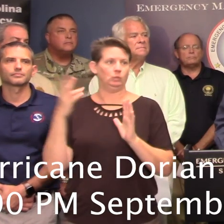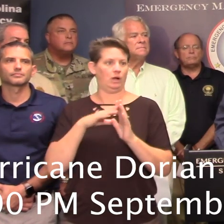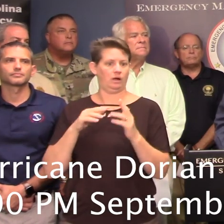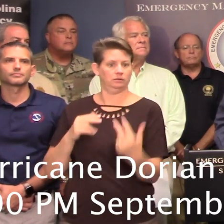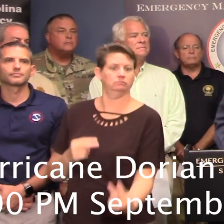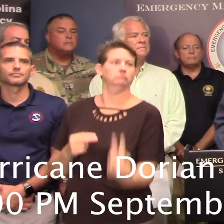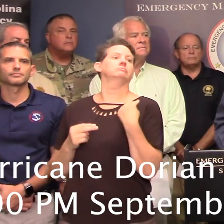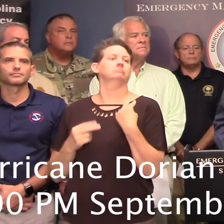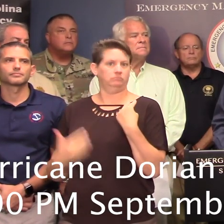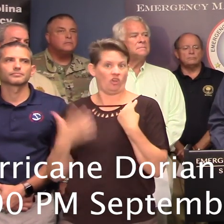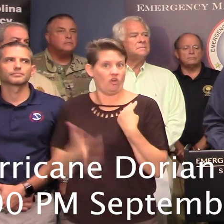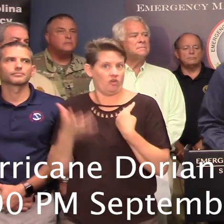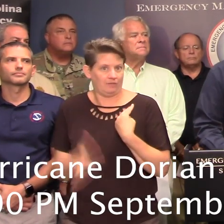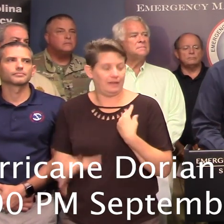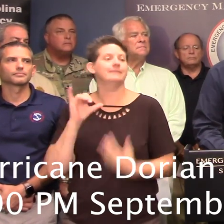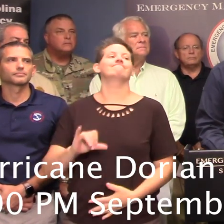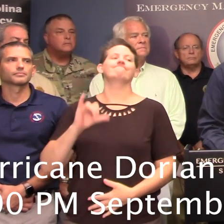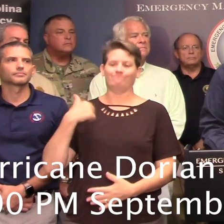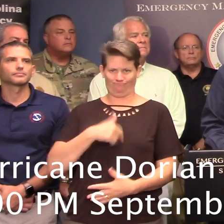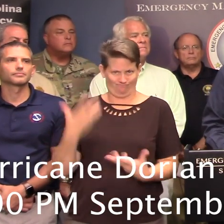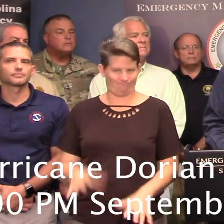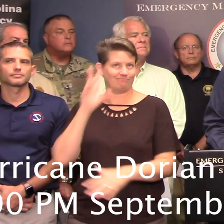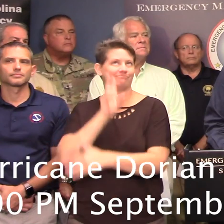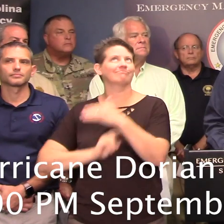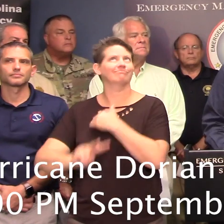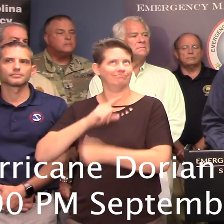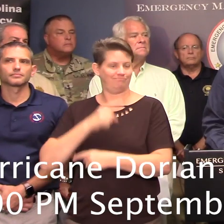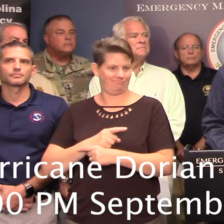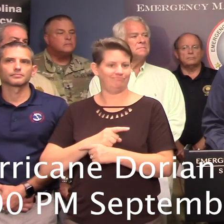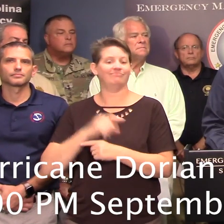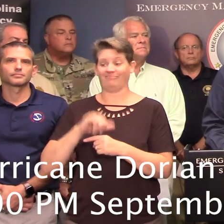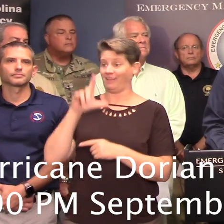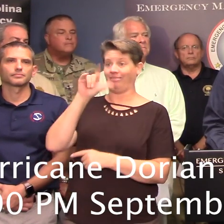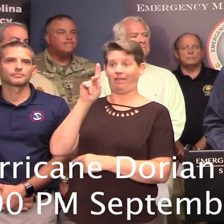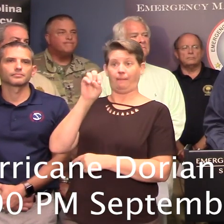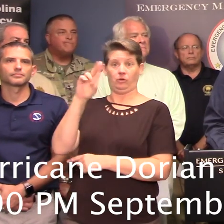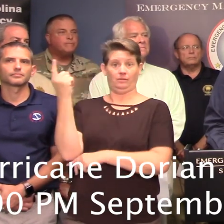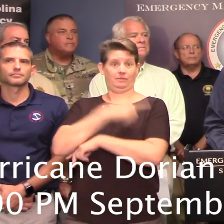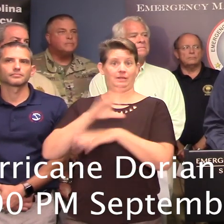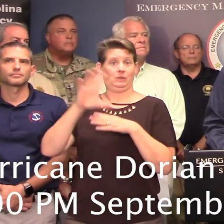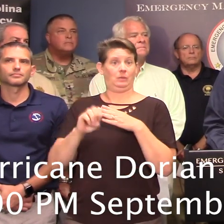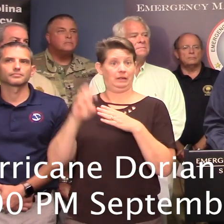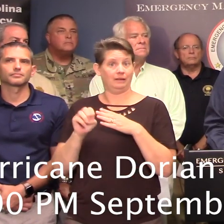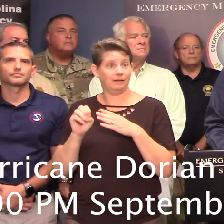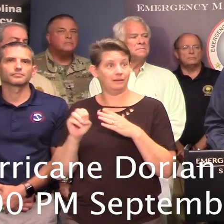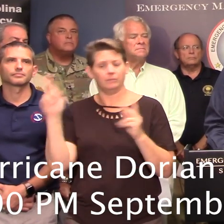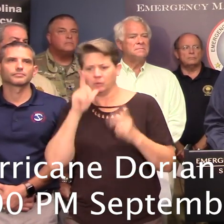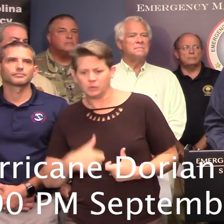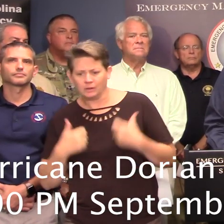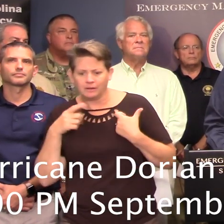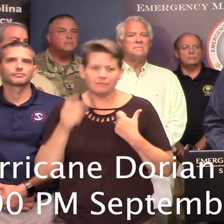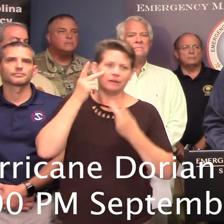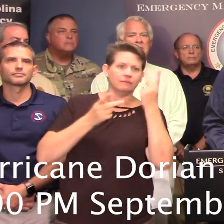normal day. This confirmed what we had anticipated, that is, Labor Day weekend tourists and coastal residents